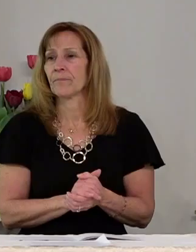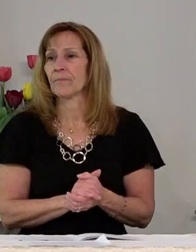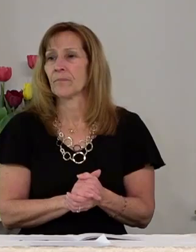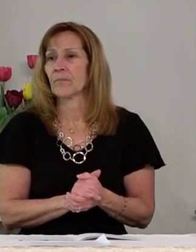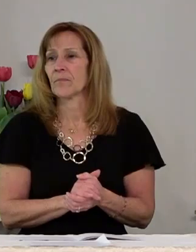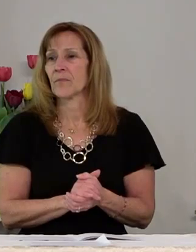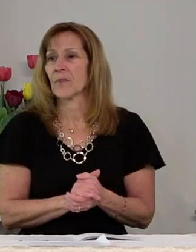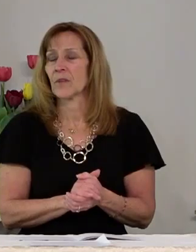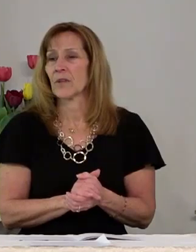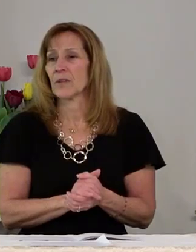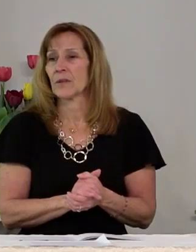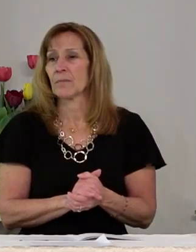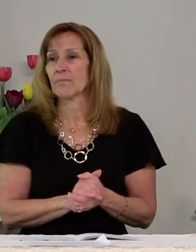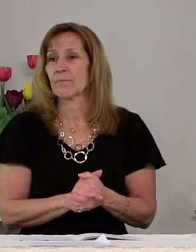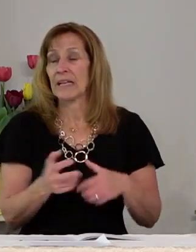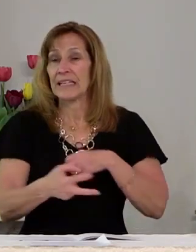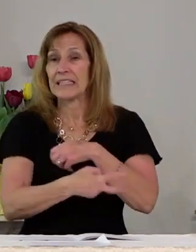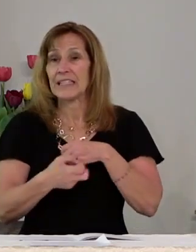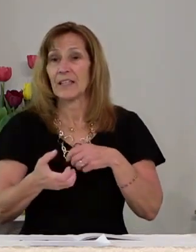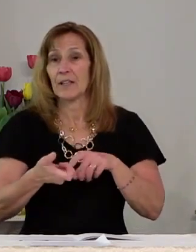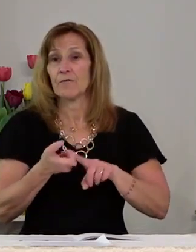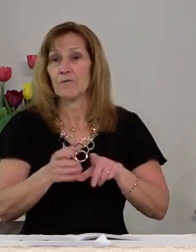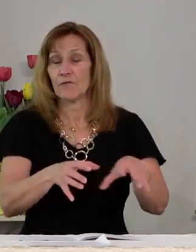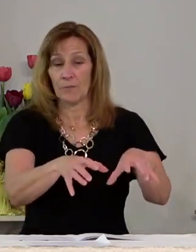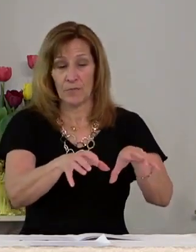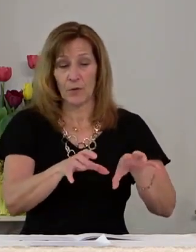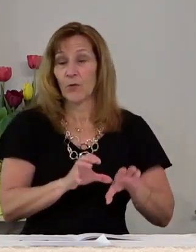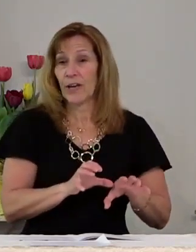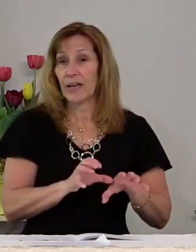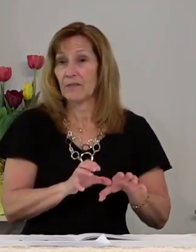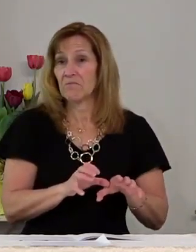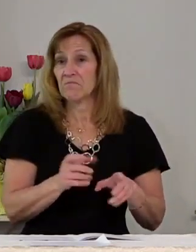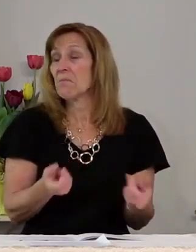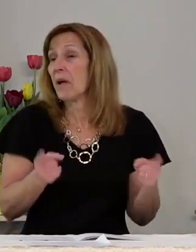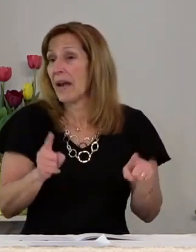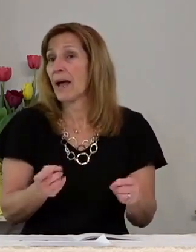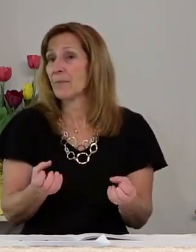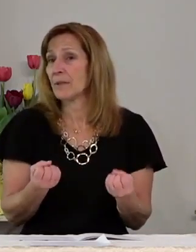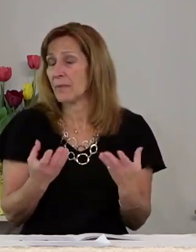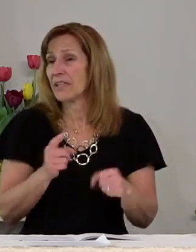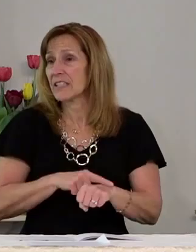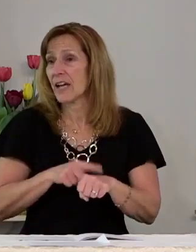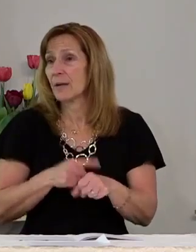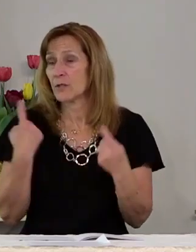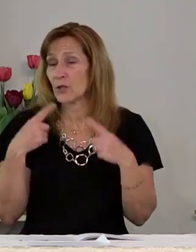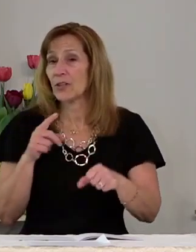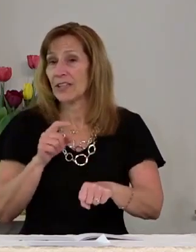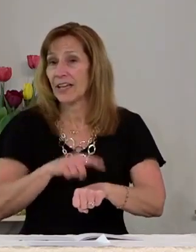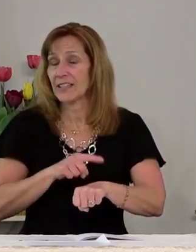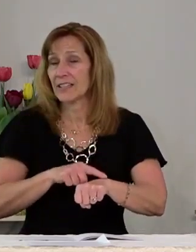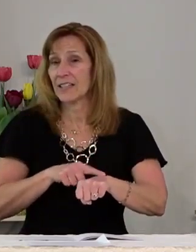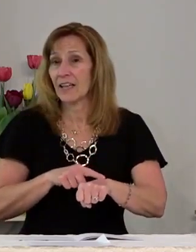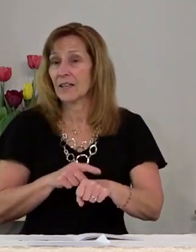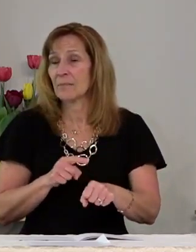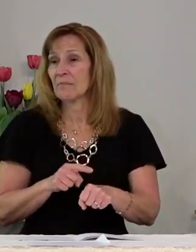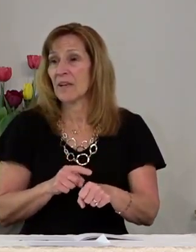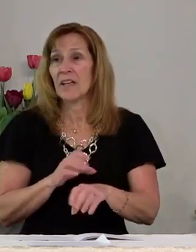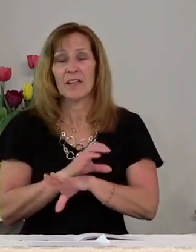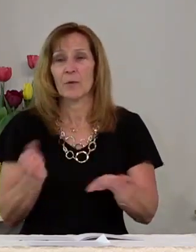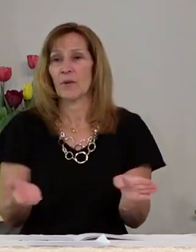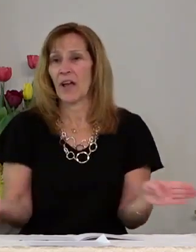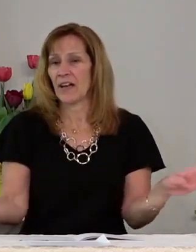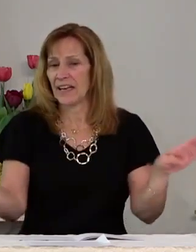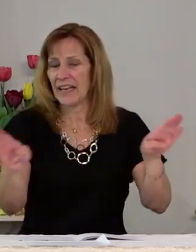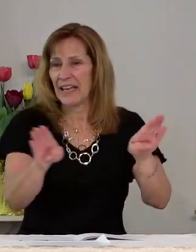Grave robbing was quite common in those days and there were no sealed caskets or